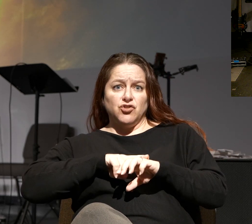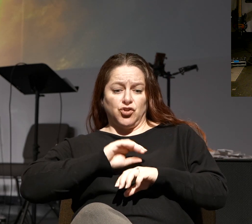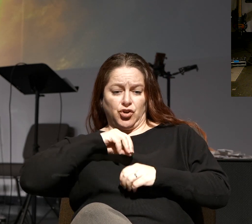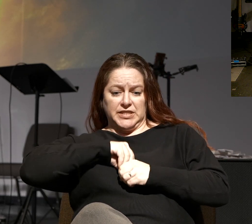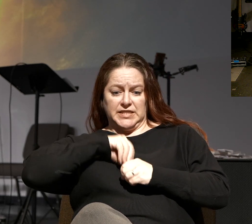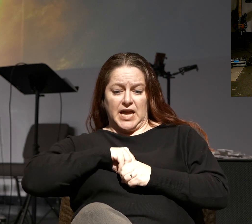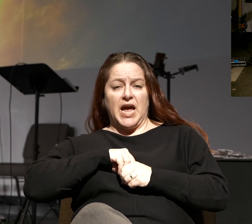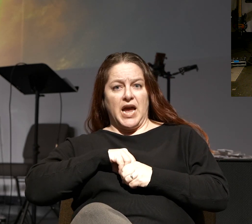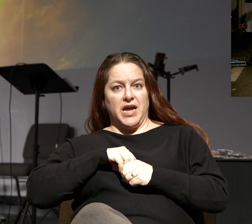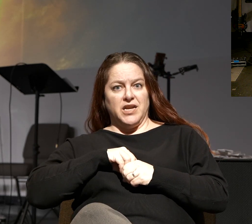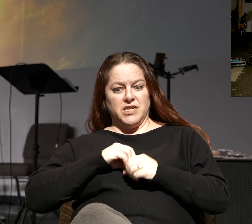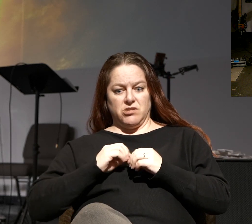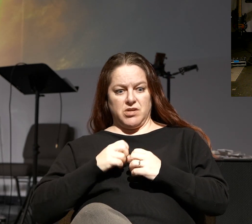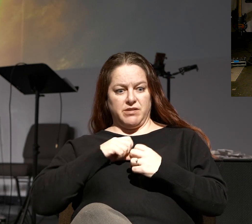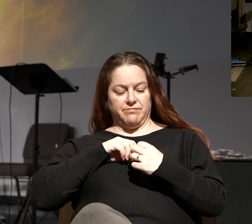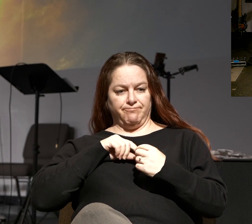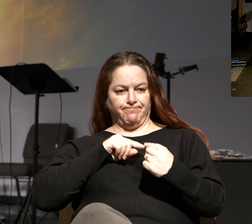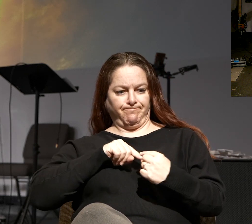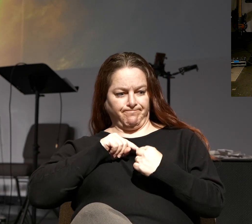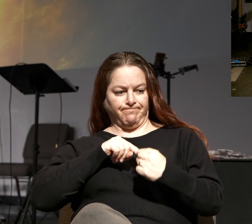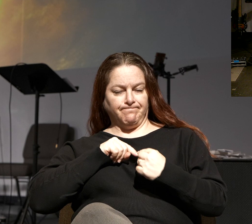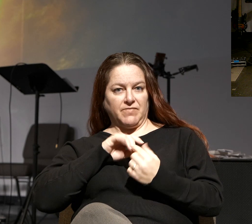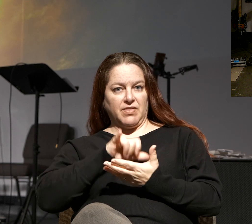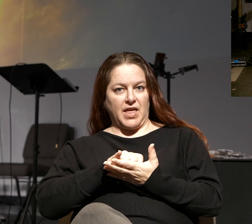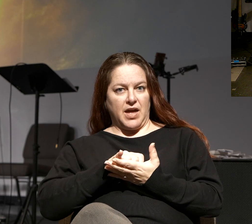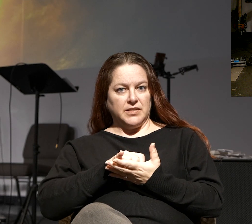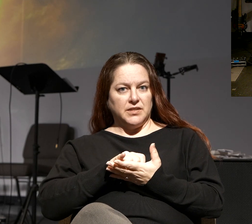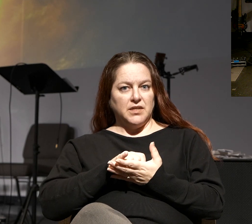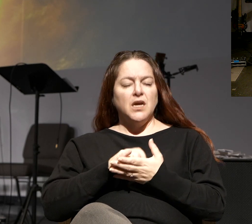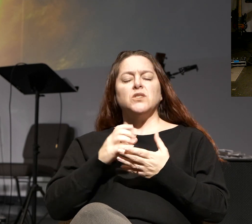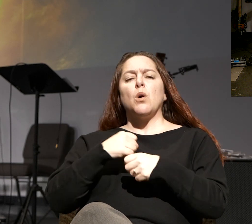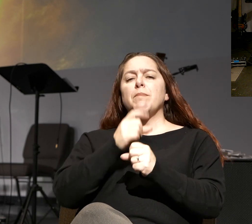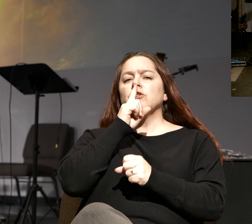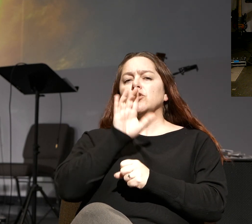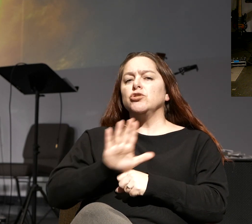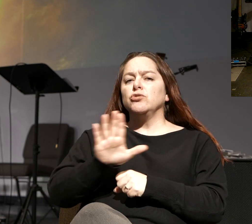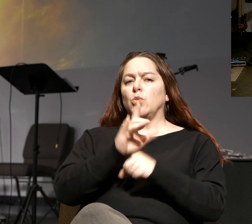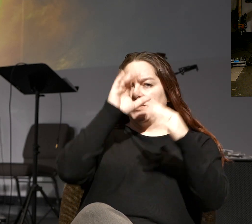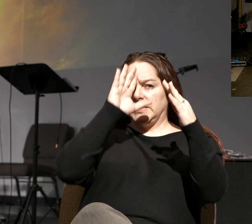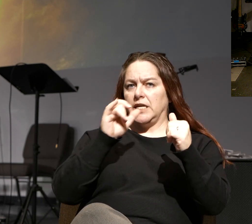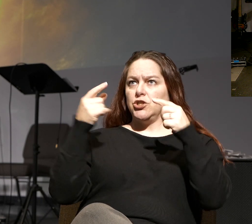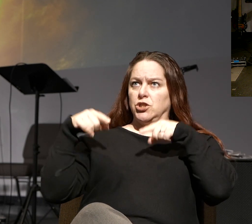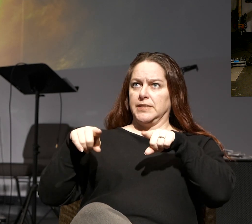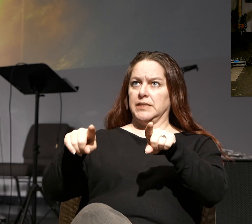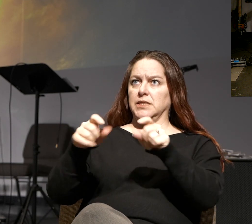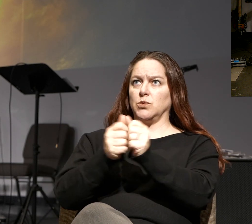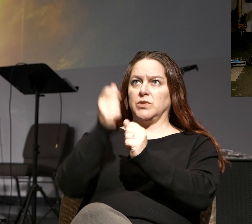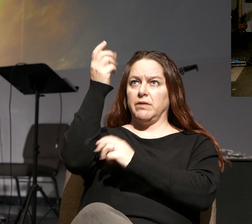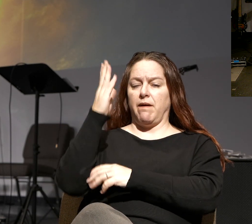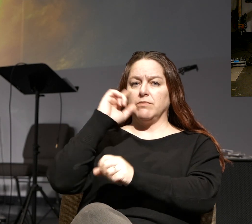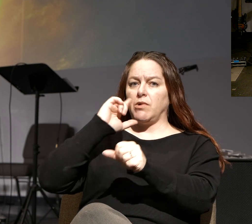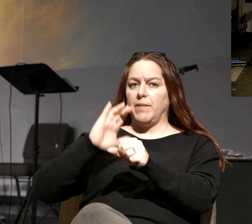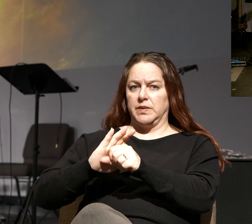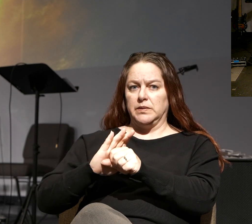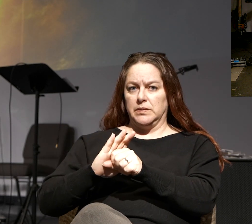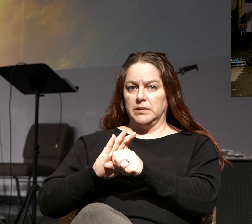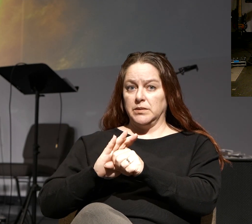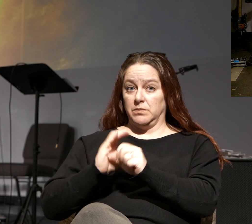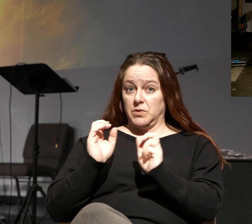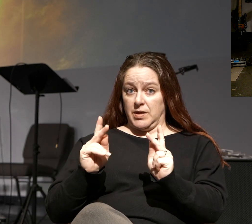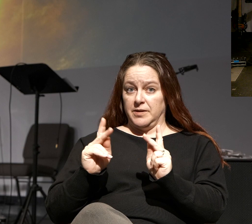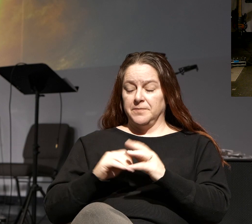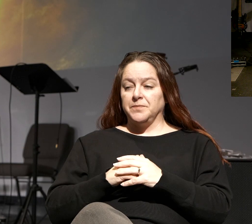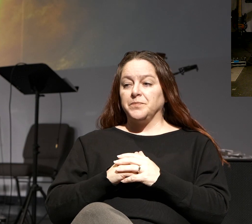So you want to make sure that your expectations are consistent with God's promises. Would you agree with that? Okay, so here, let me tell you this.